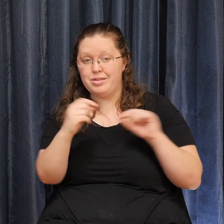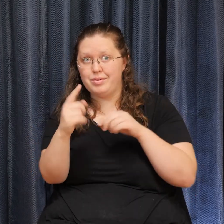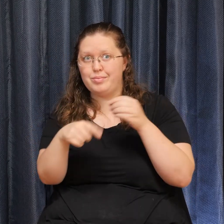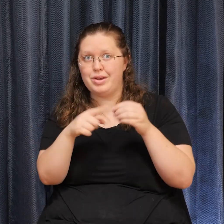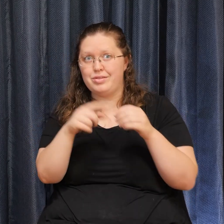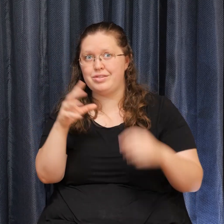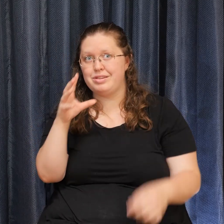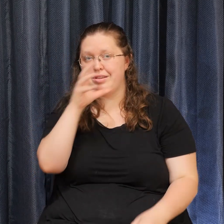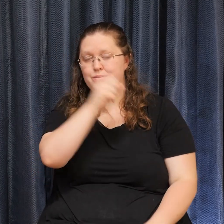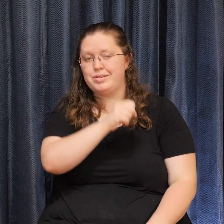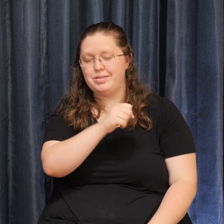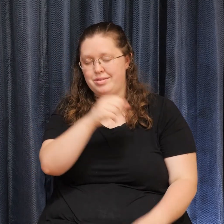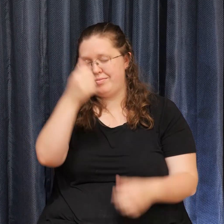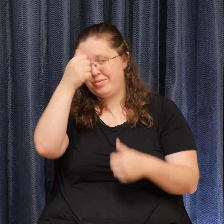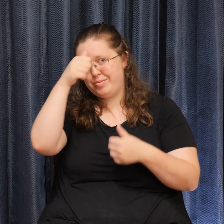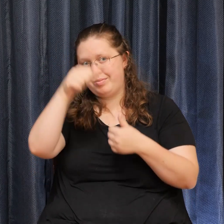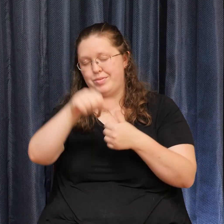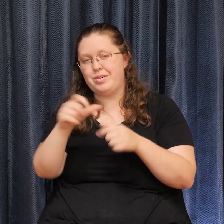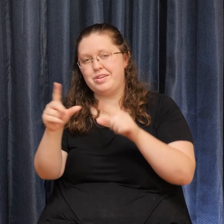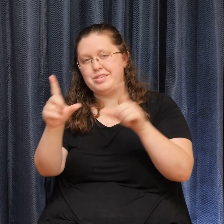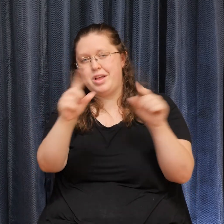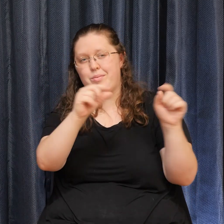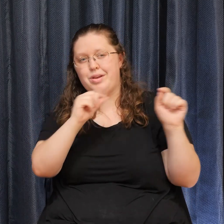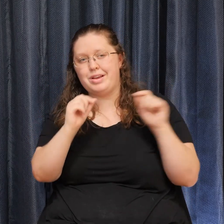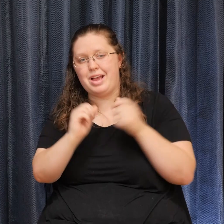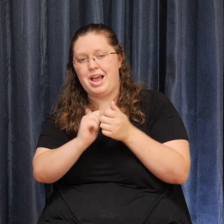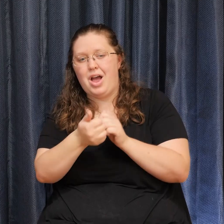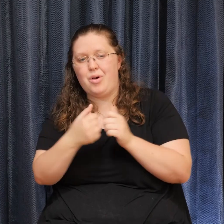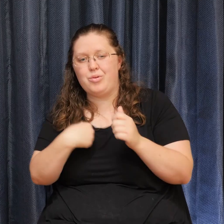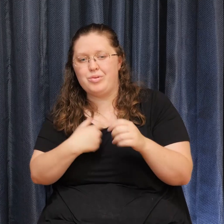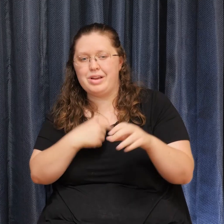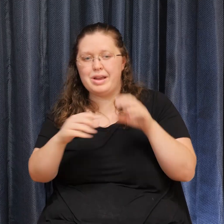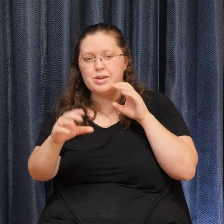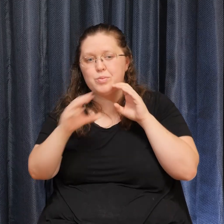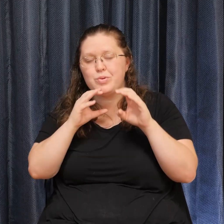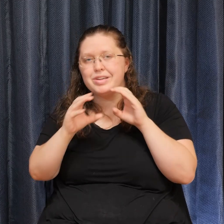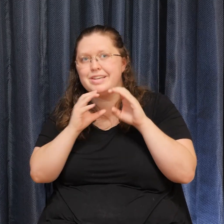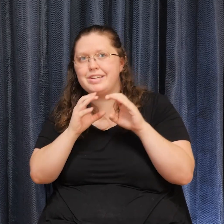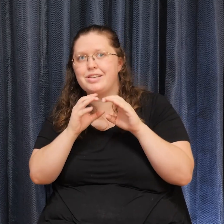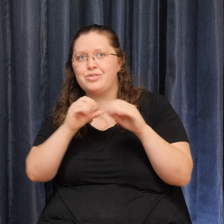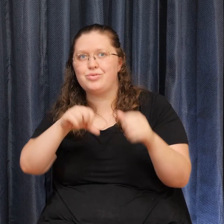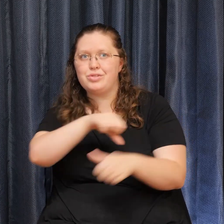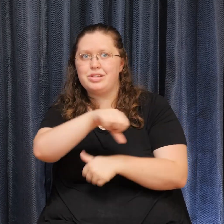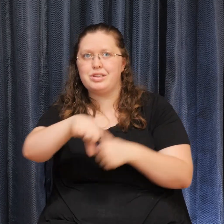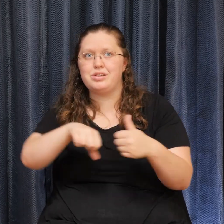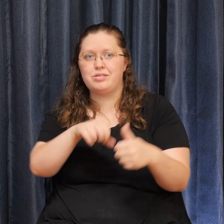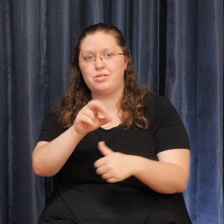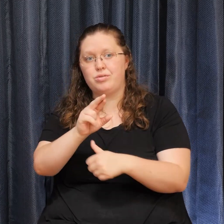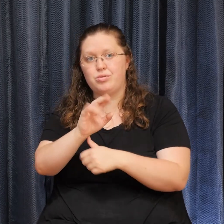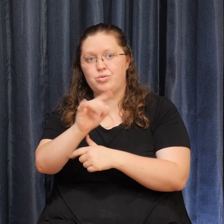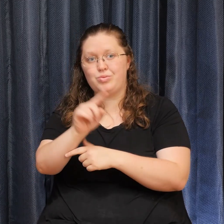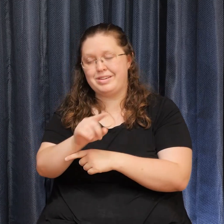gossiping Is the way we communicate To each other In what Ruiz calls The dream of hell